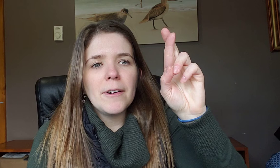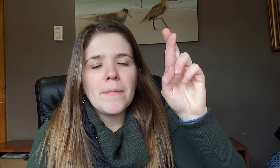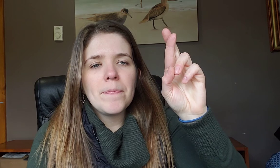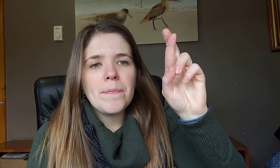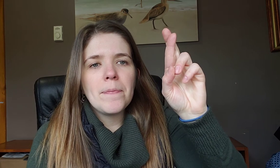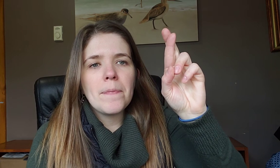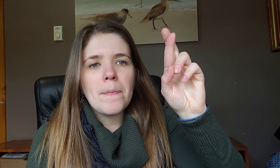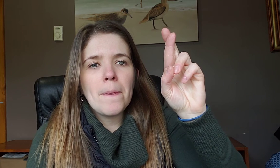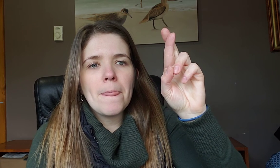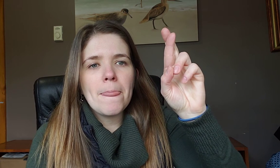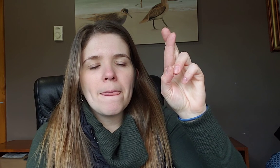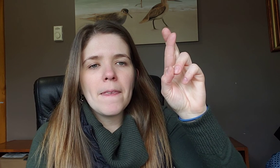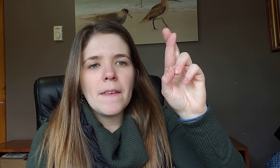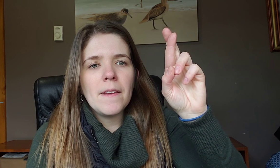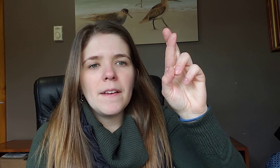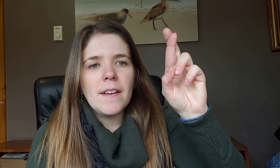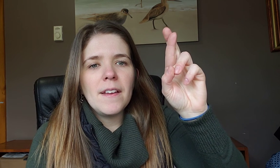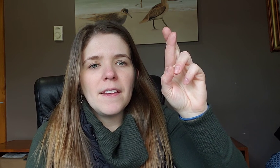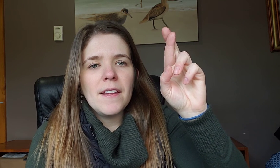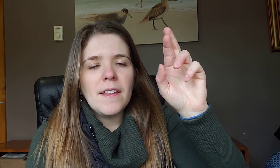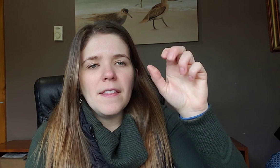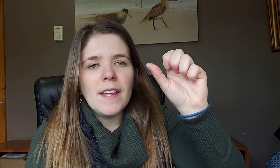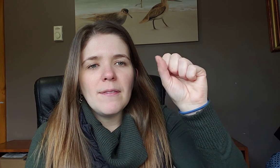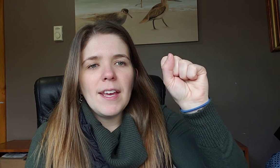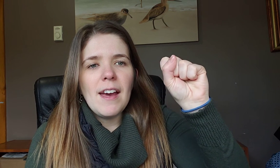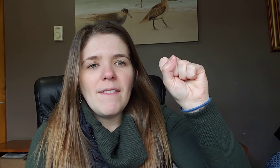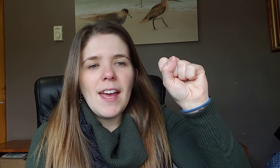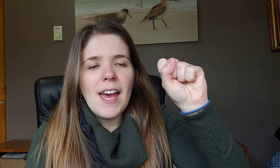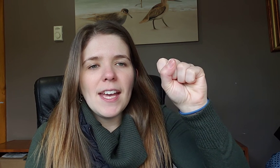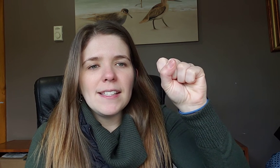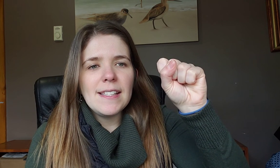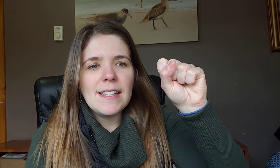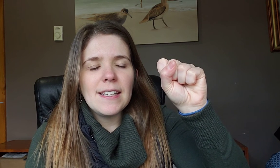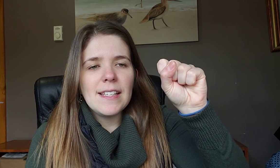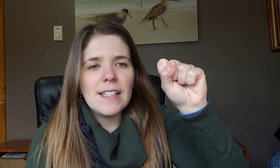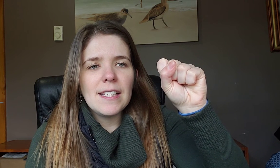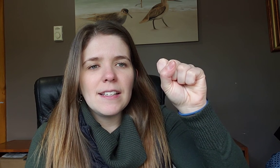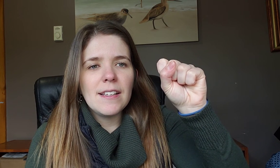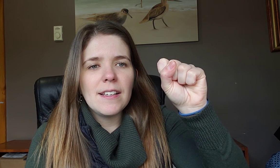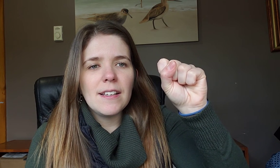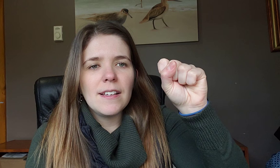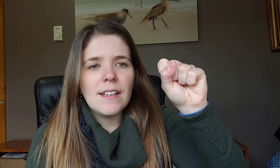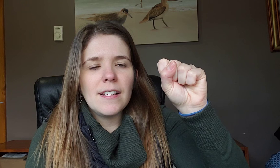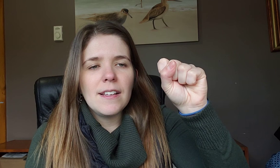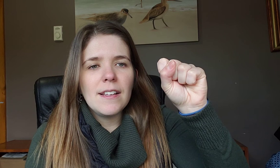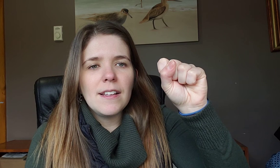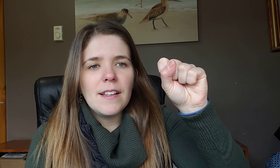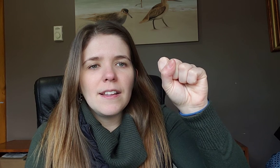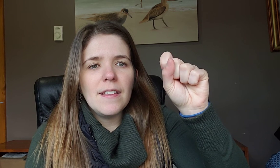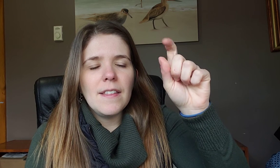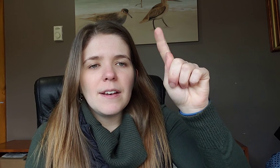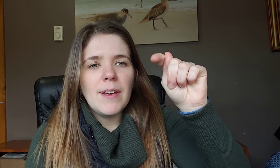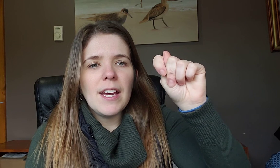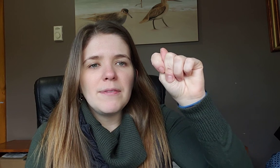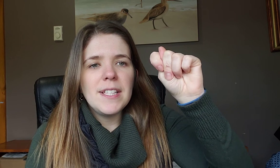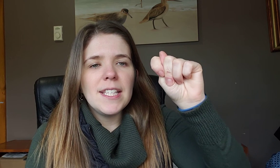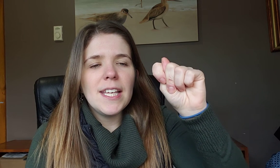then we have S then we have T